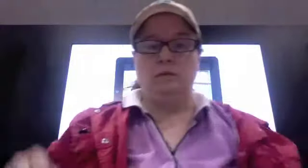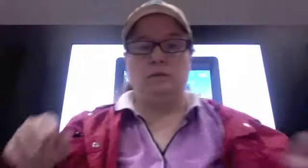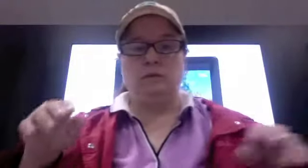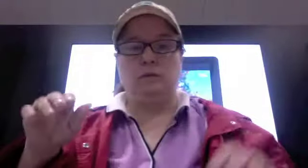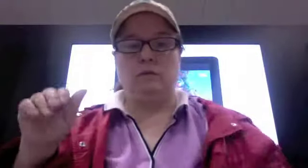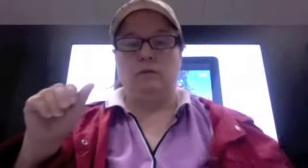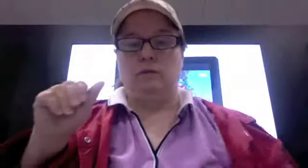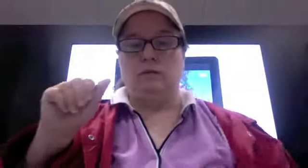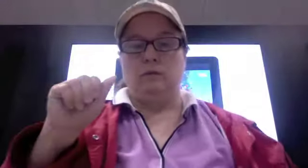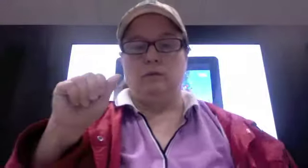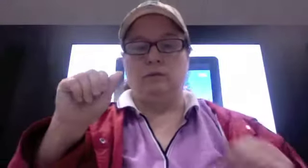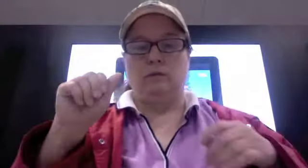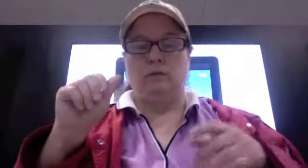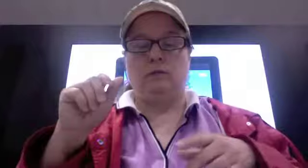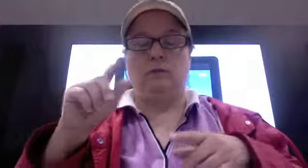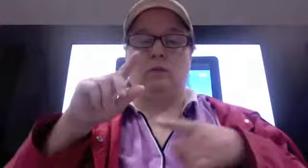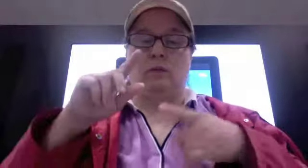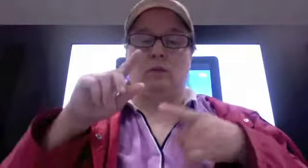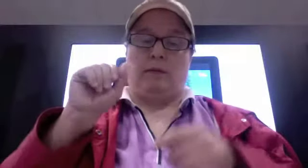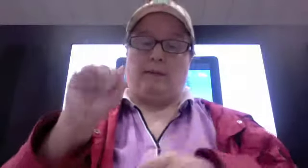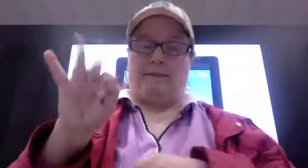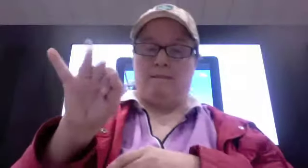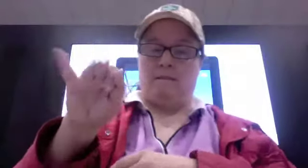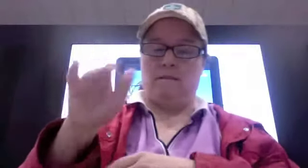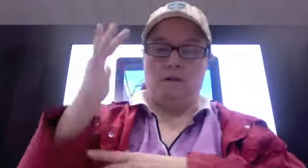How did you get out of that?